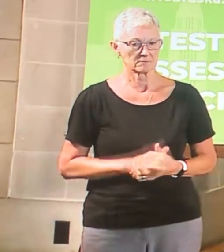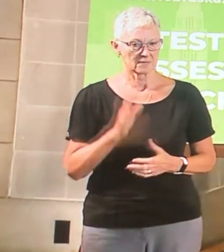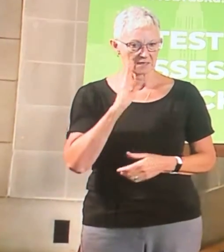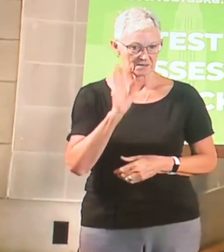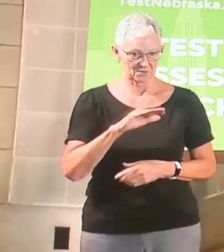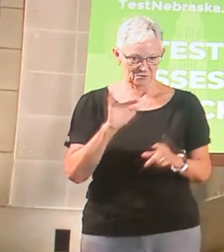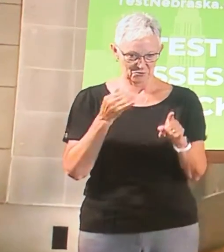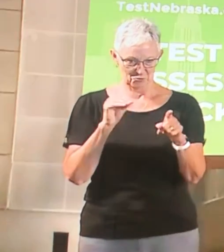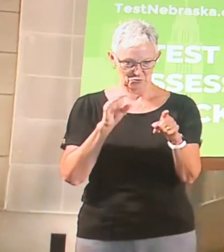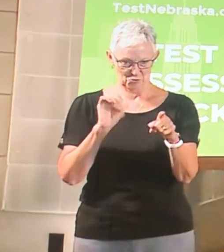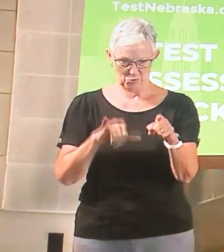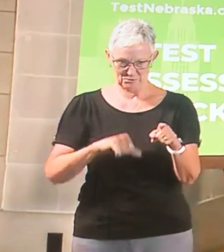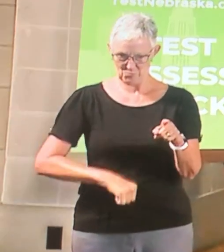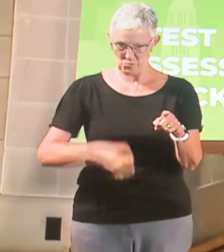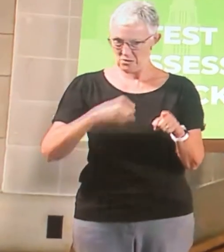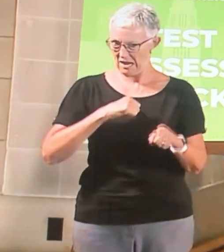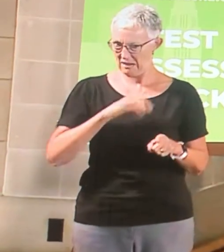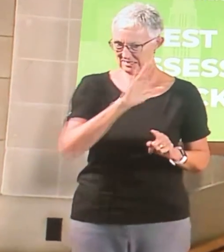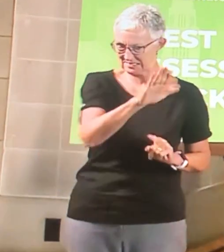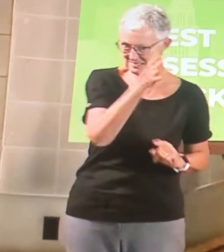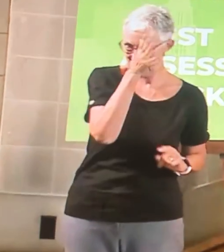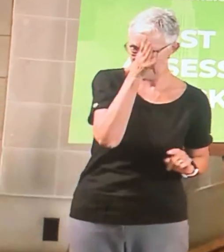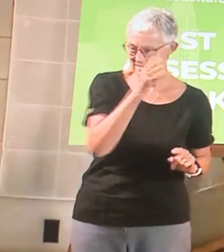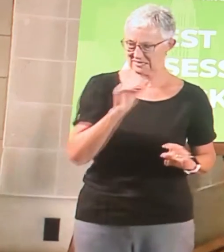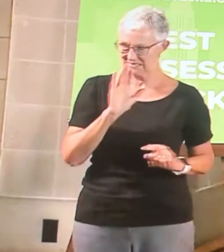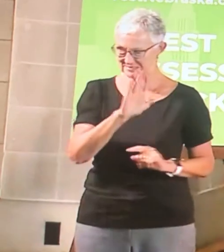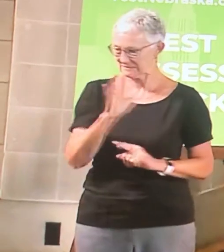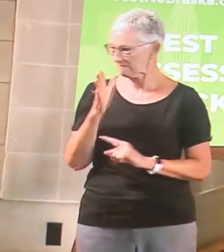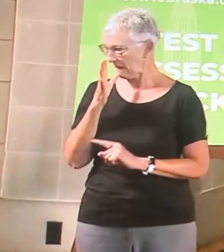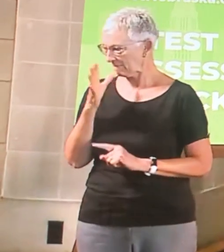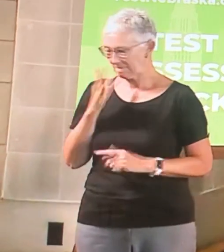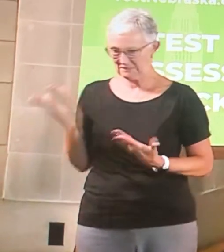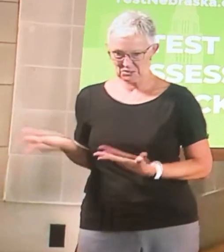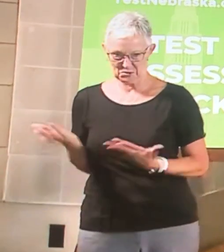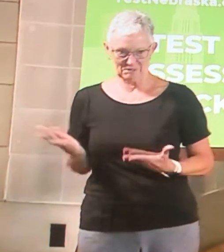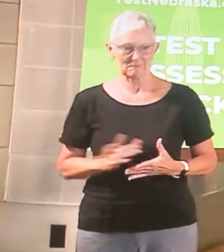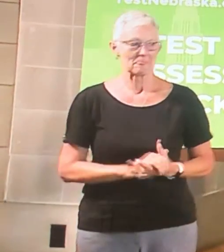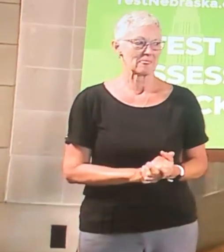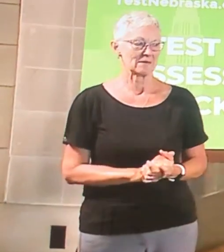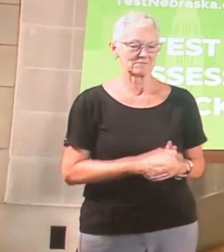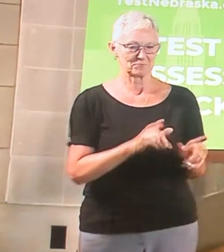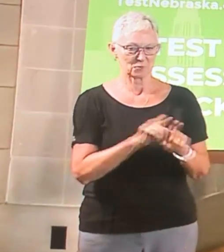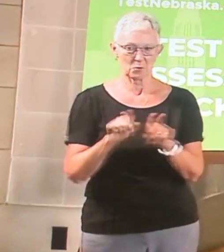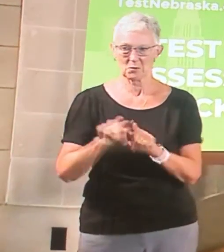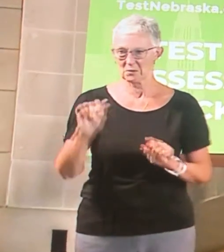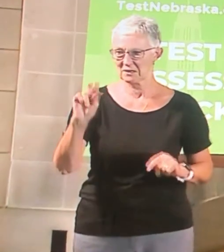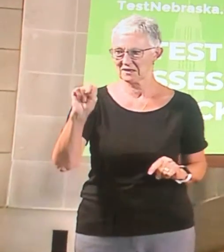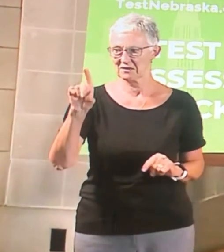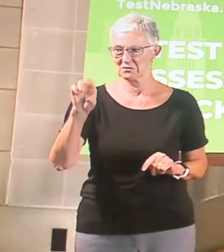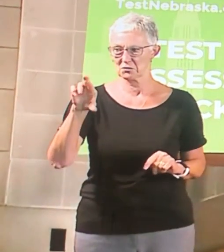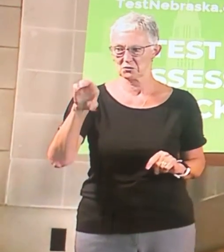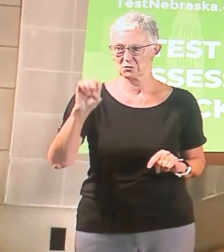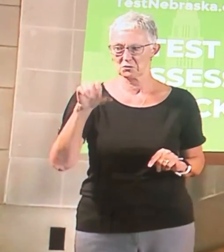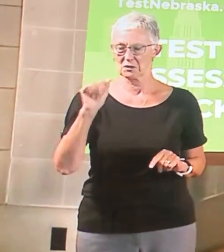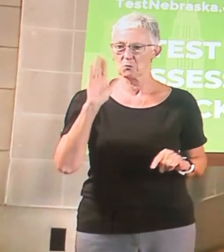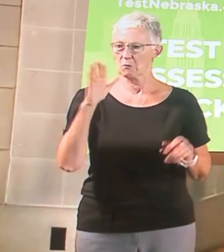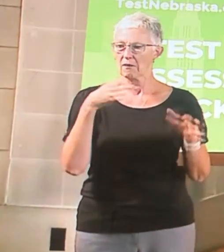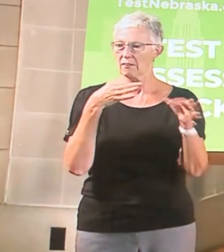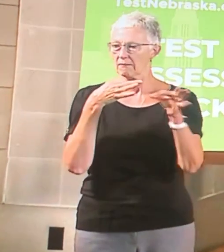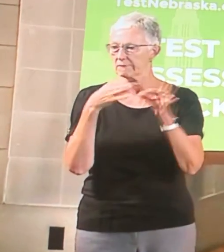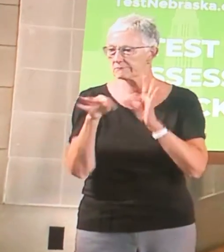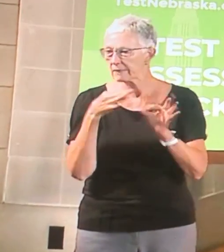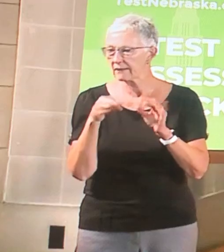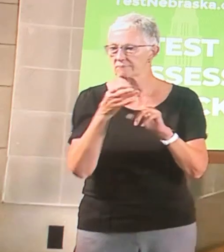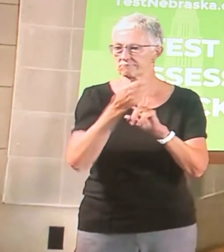Joey's proud of his dad and his mom so good job Joey and then also so Andrea is here to talk a little bit about the